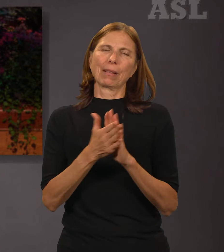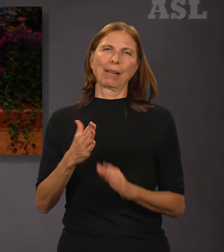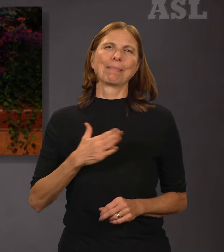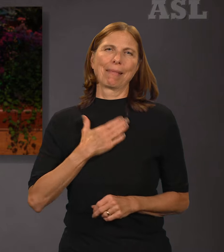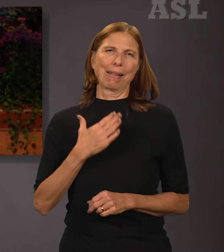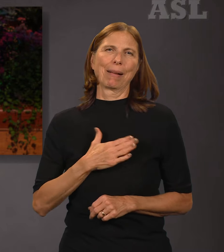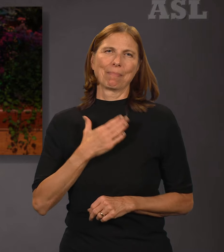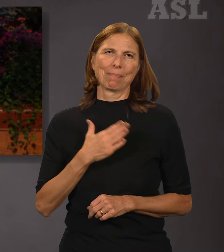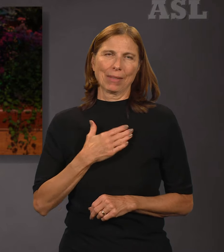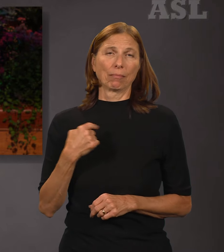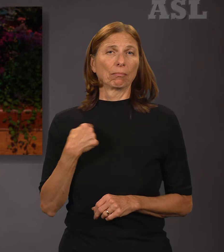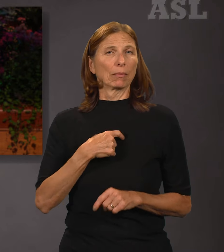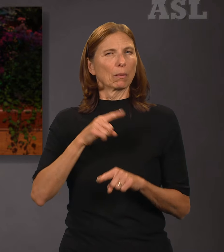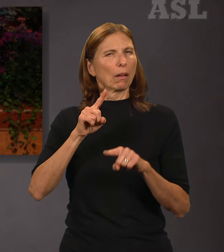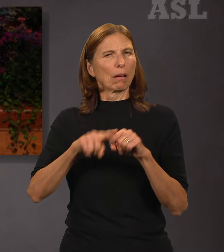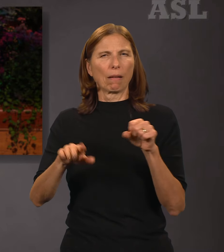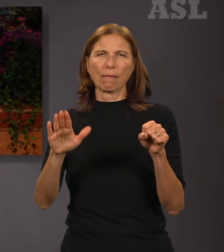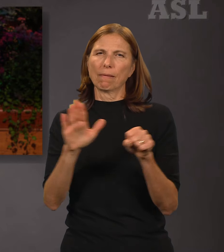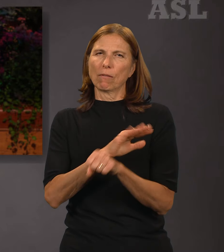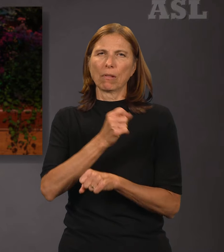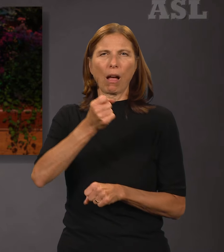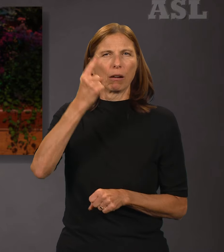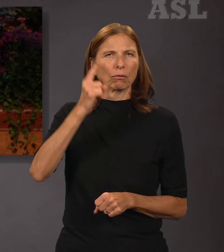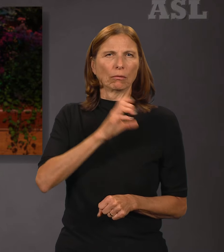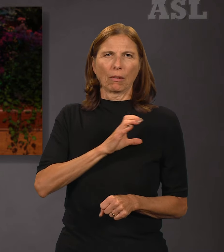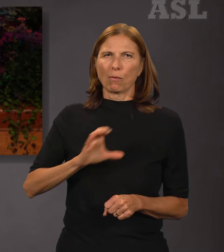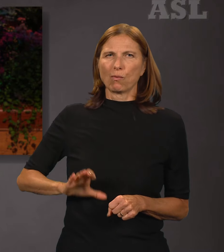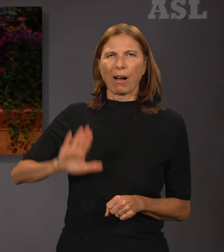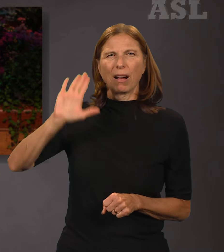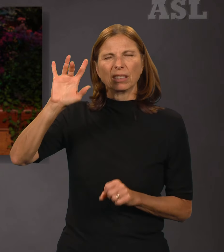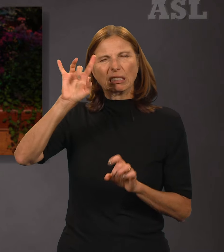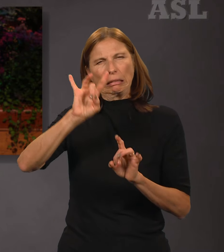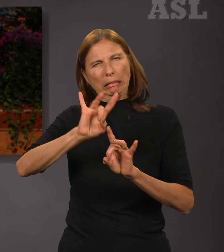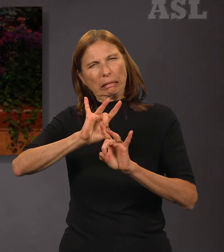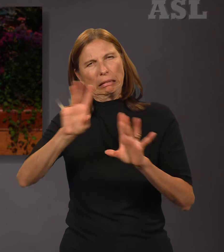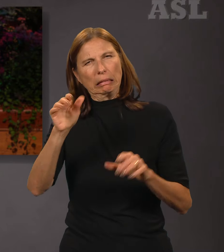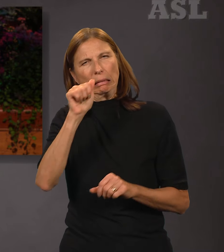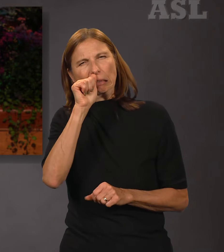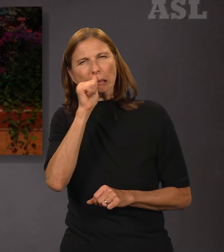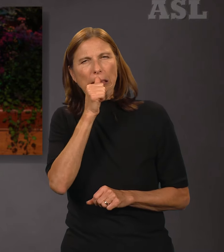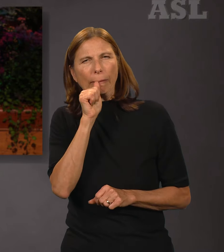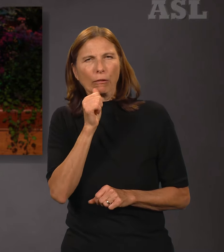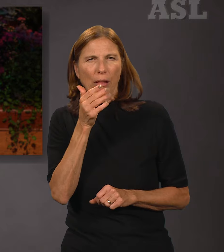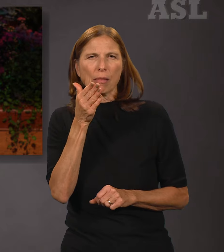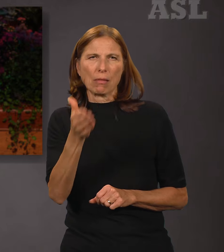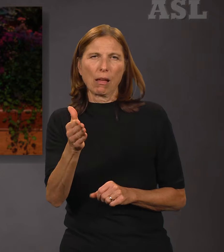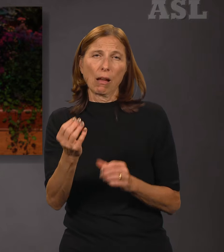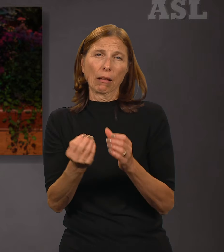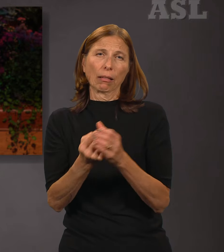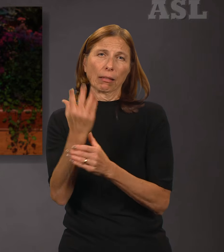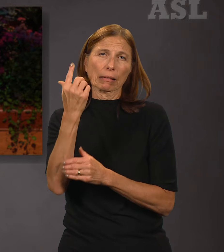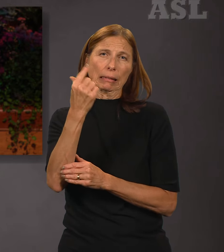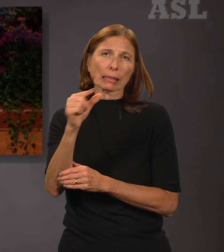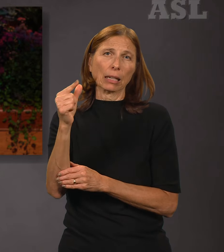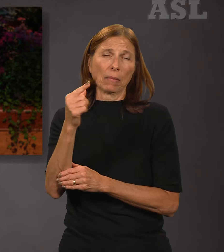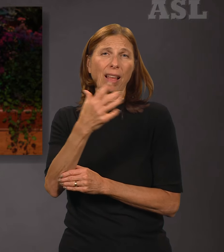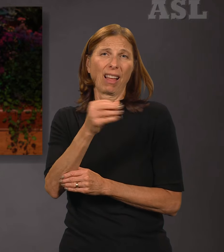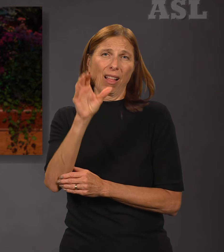Just as we cannot comprehend the agony and depth of Christ's suffering in Gethsemane and on the cross, so we cannot measure the